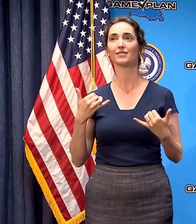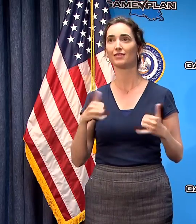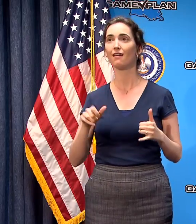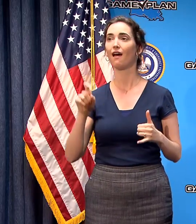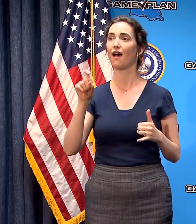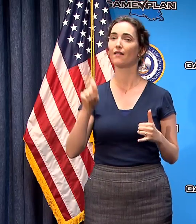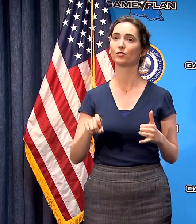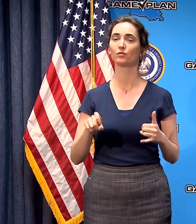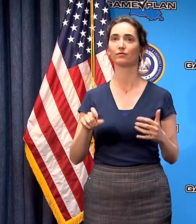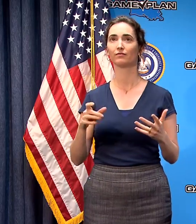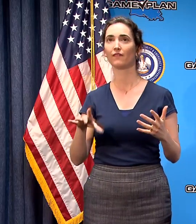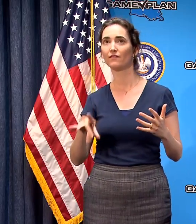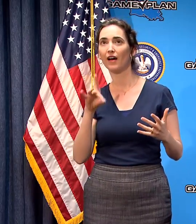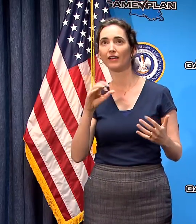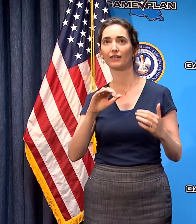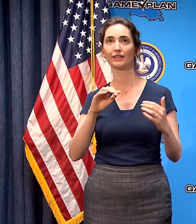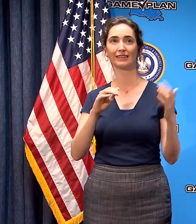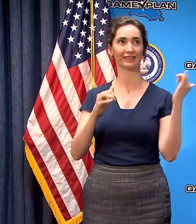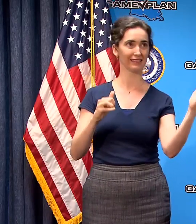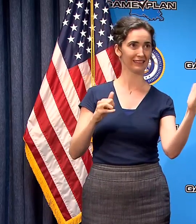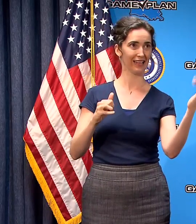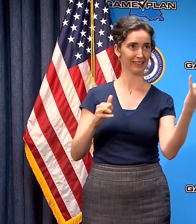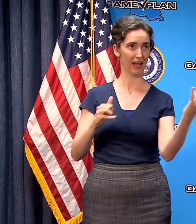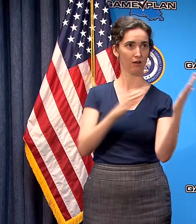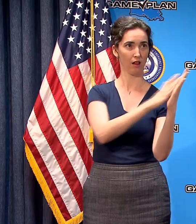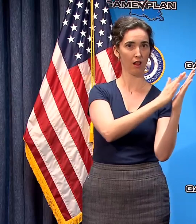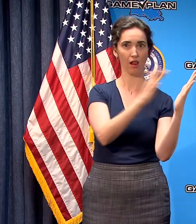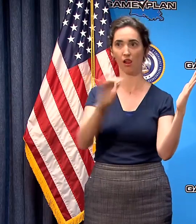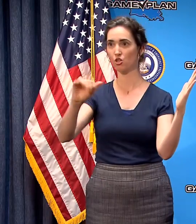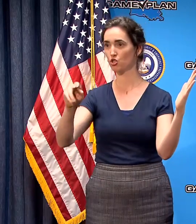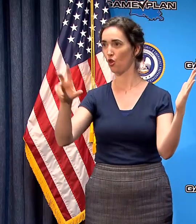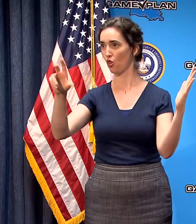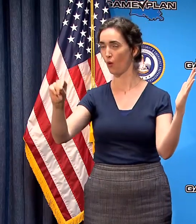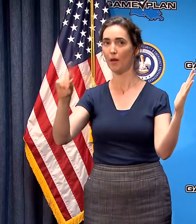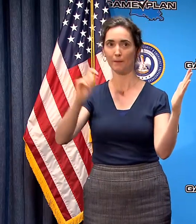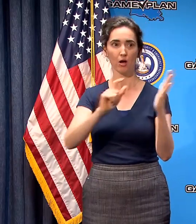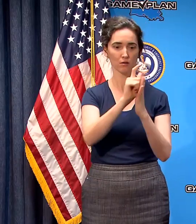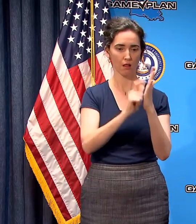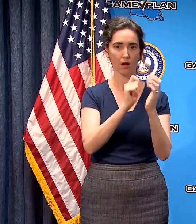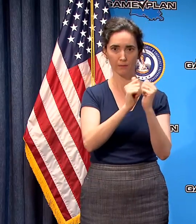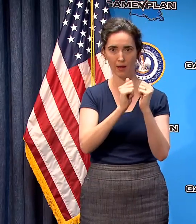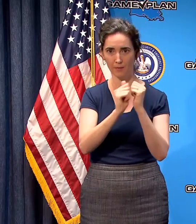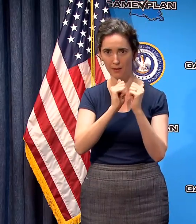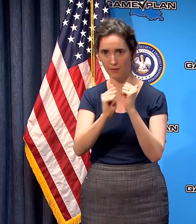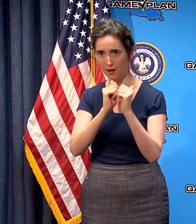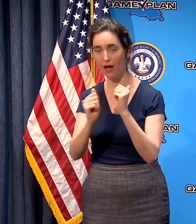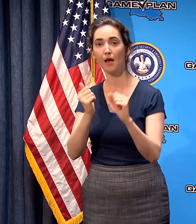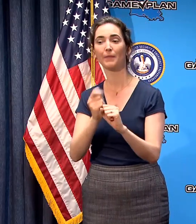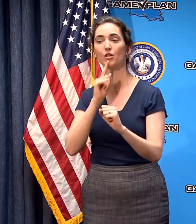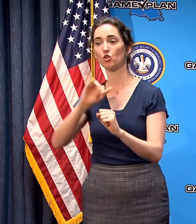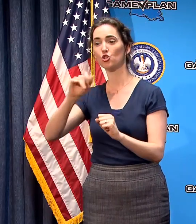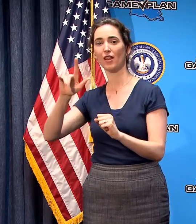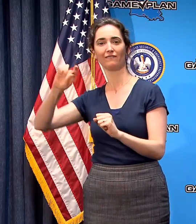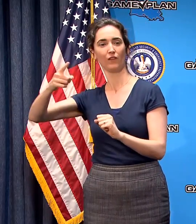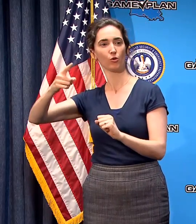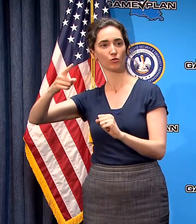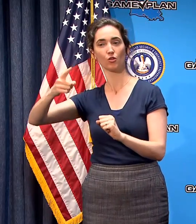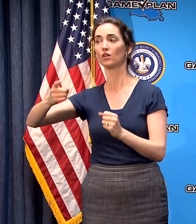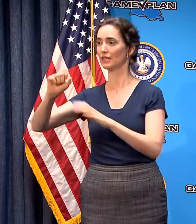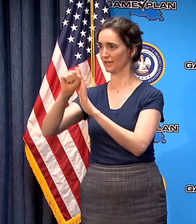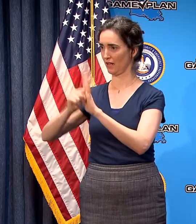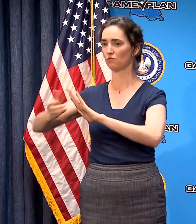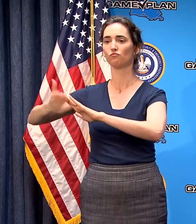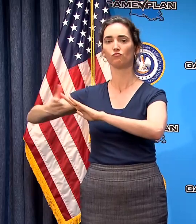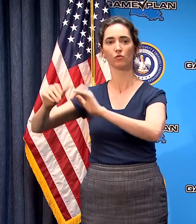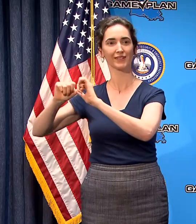between now and June the 30th to get enough legislation done so that our state can continue to function on July 1st and